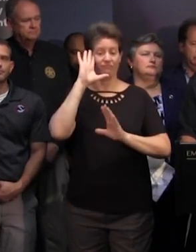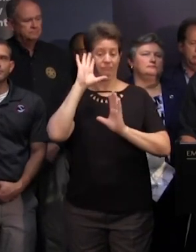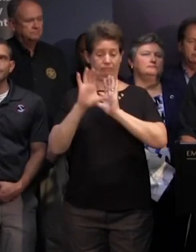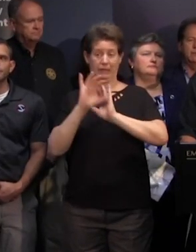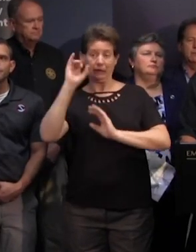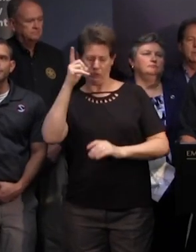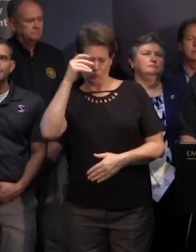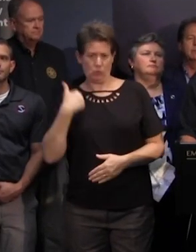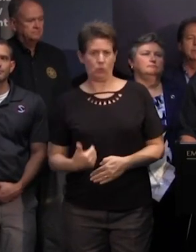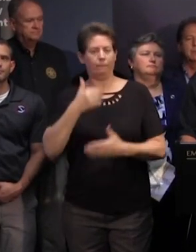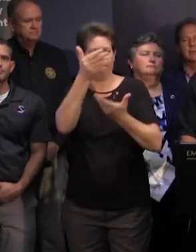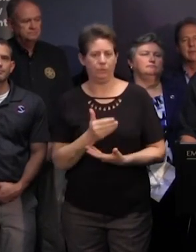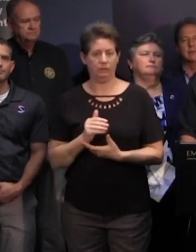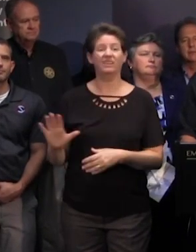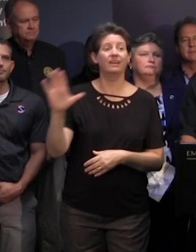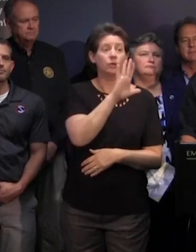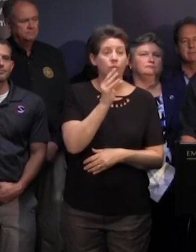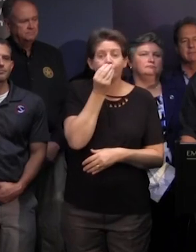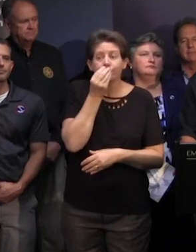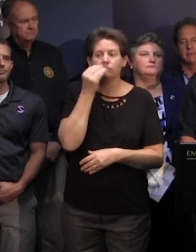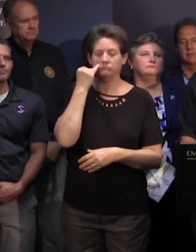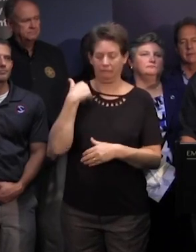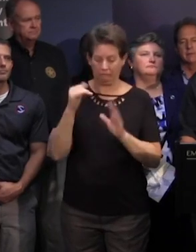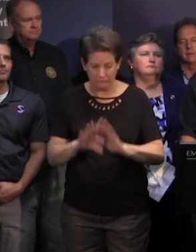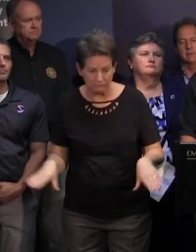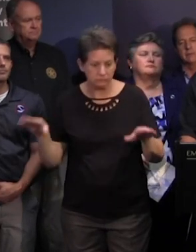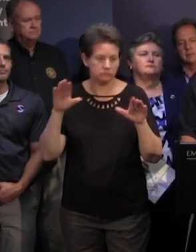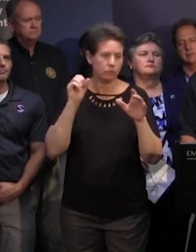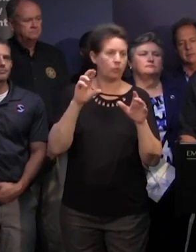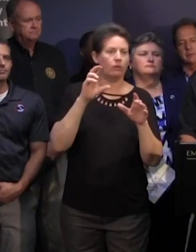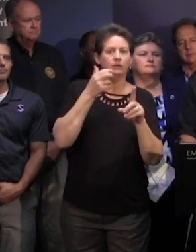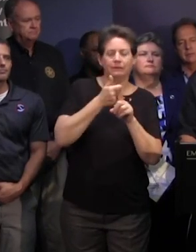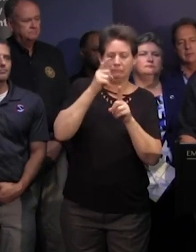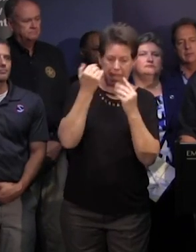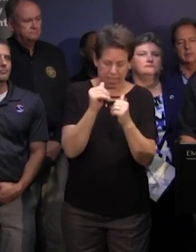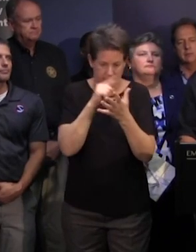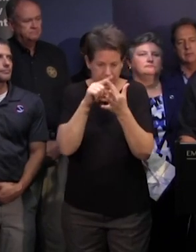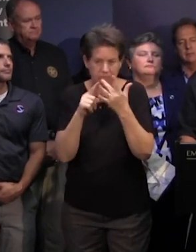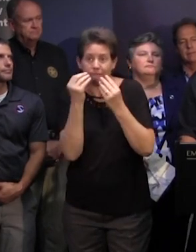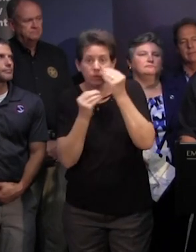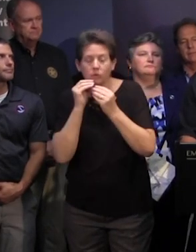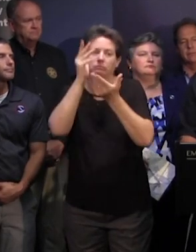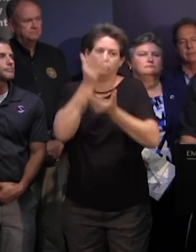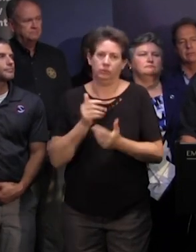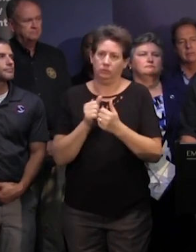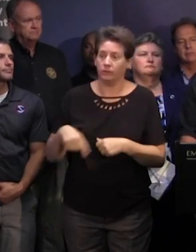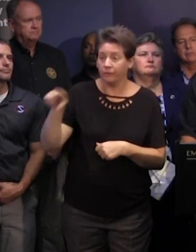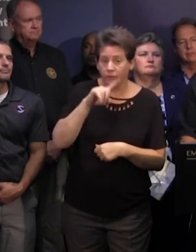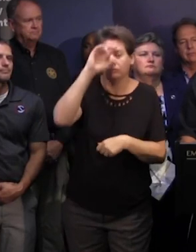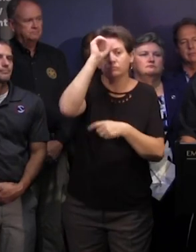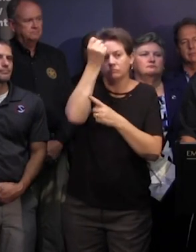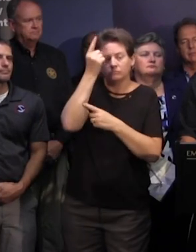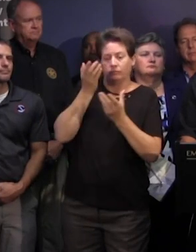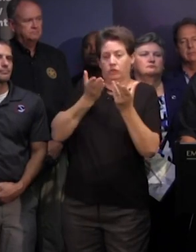need and then special food items if you have small children if you are on a restricted diet service animals are allowed in